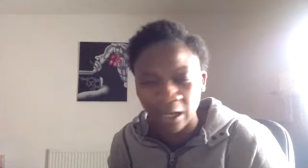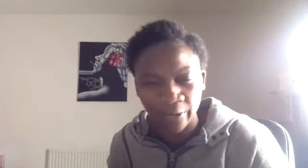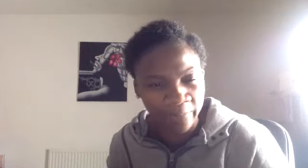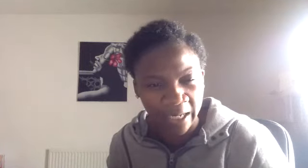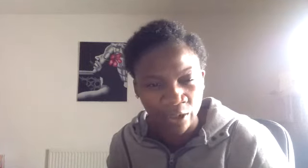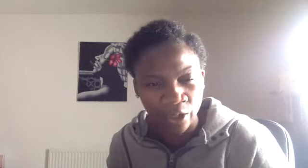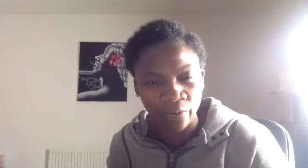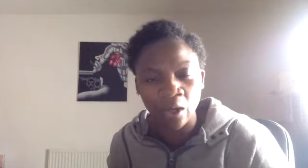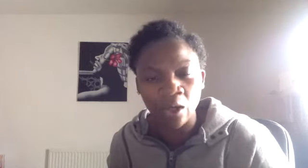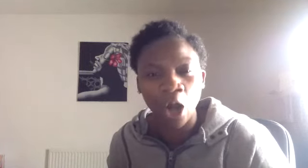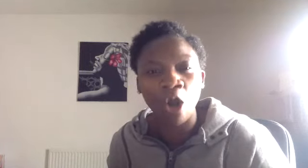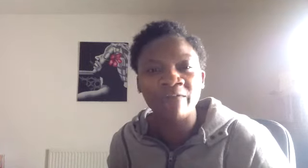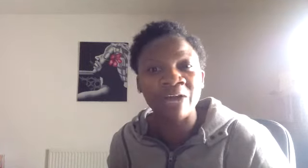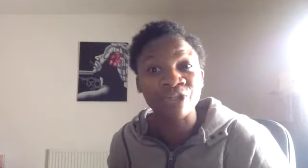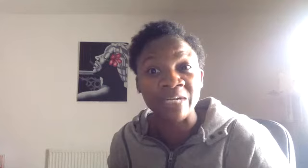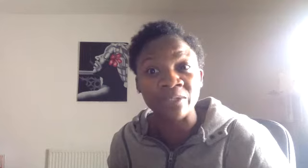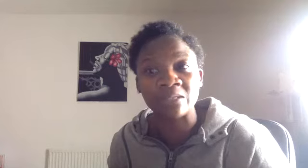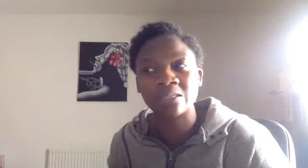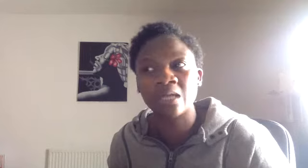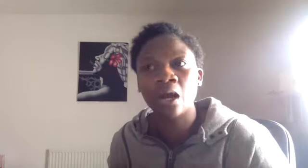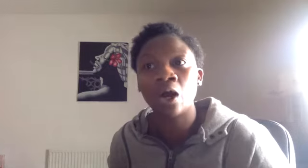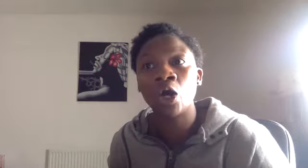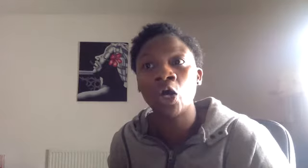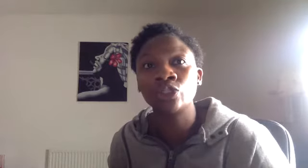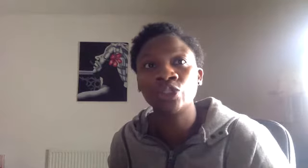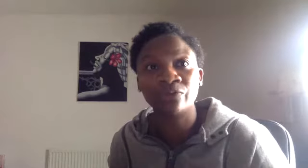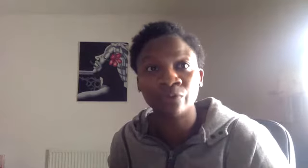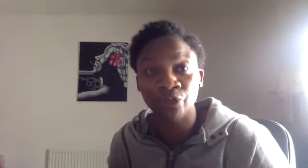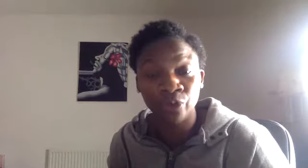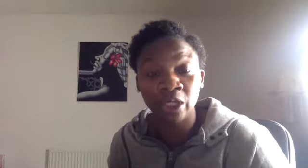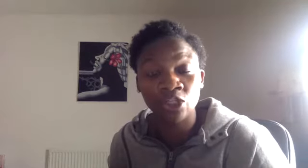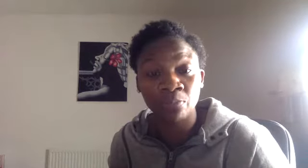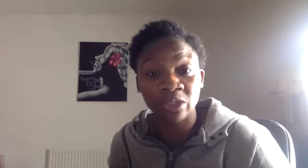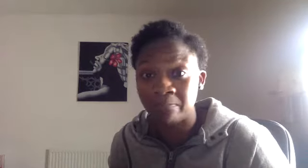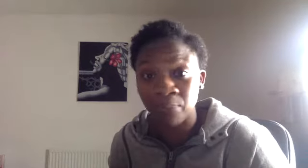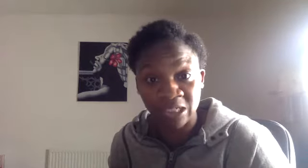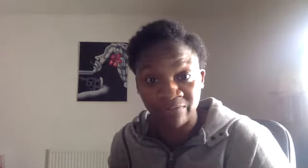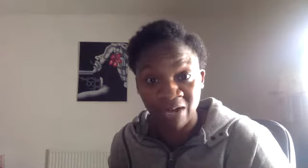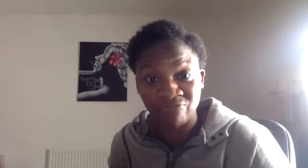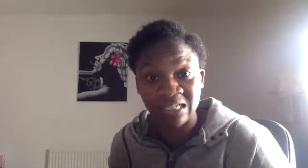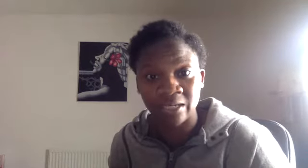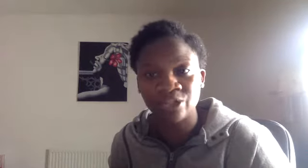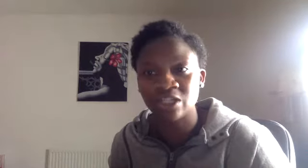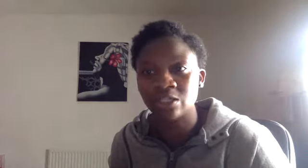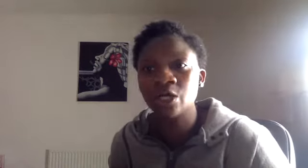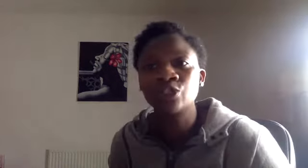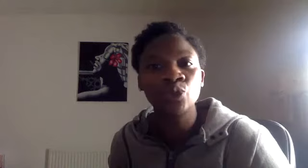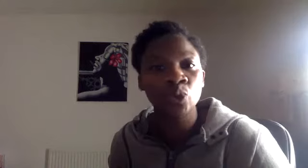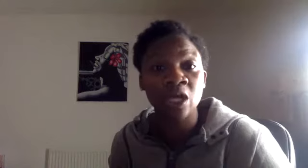could be, you know, a lot of our treatments are, you know, if you're, if you look into the body in bodies of our research, it's short term